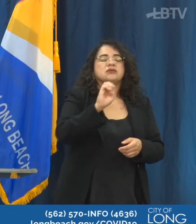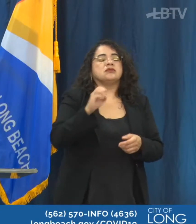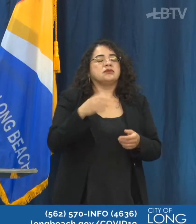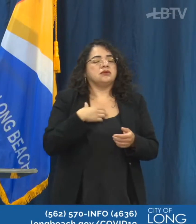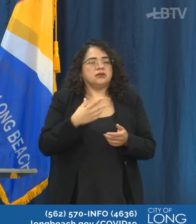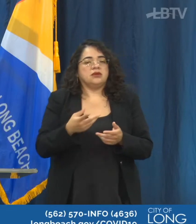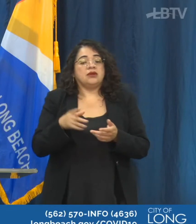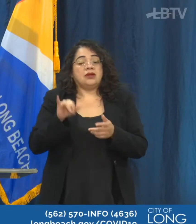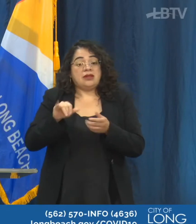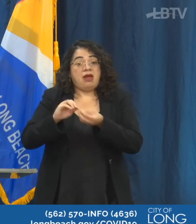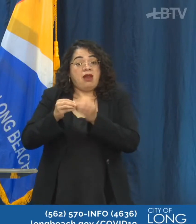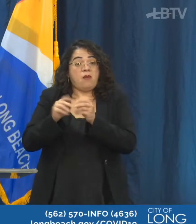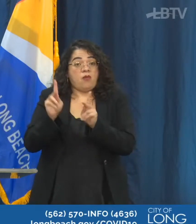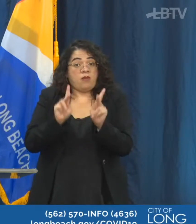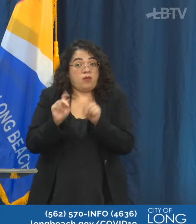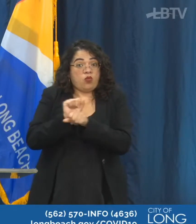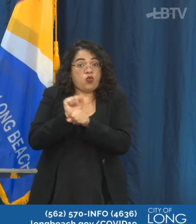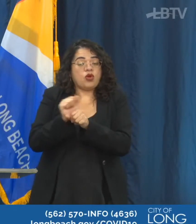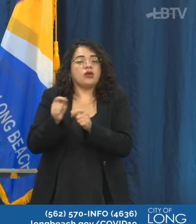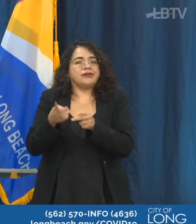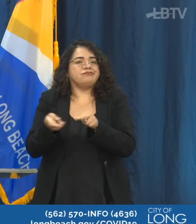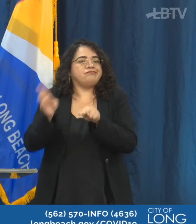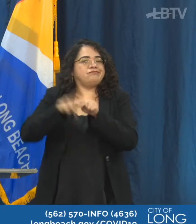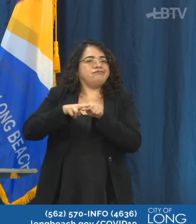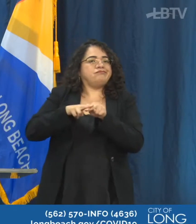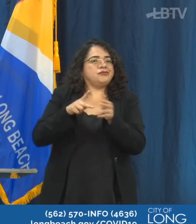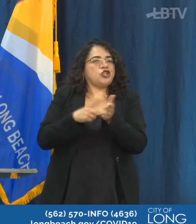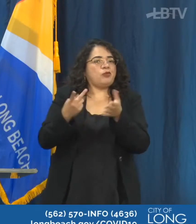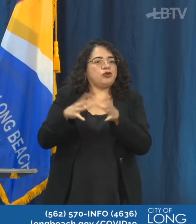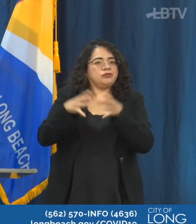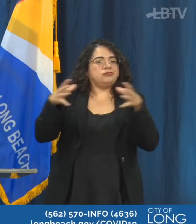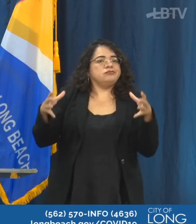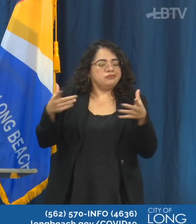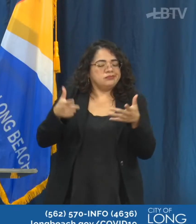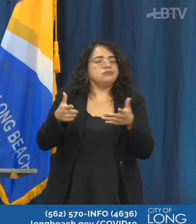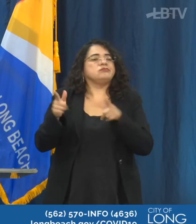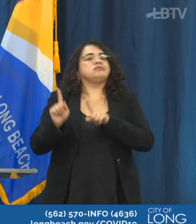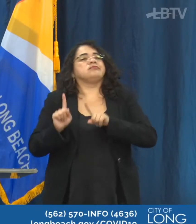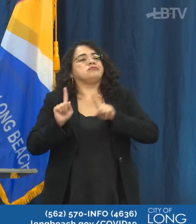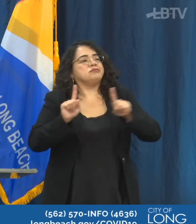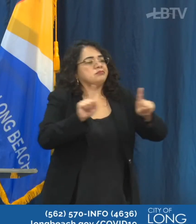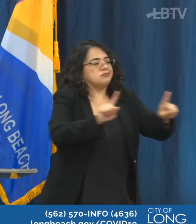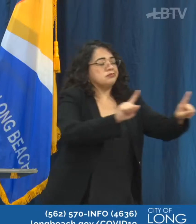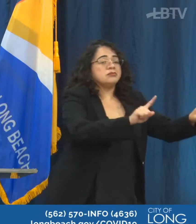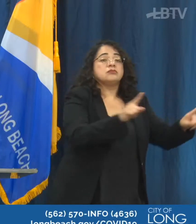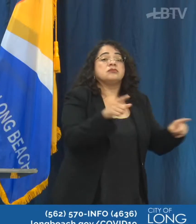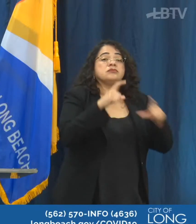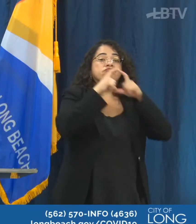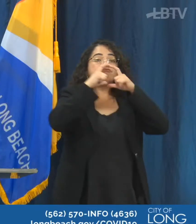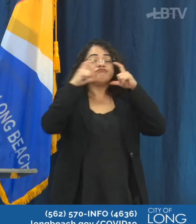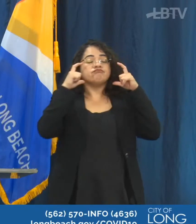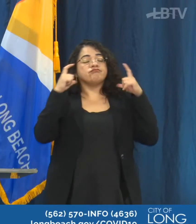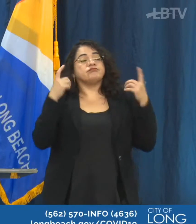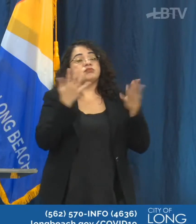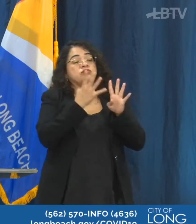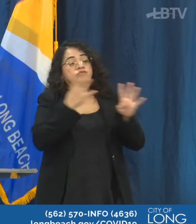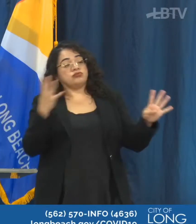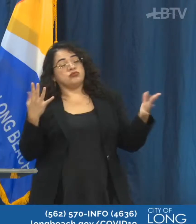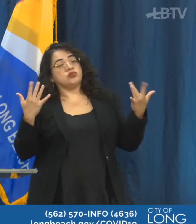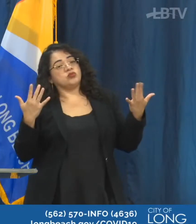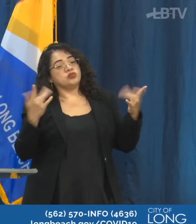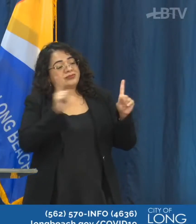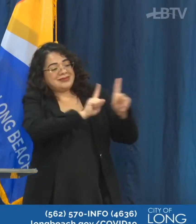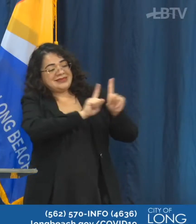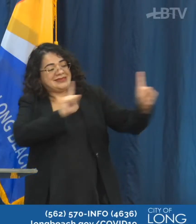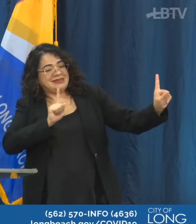are walking into a restaurant, they should be wearing their face covering until they sit down, just so people don't like that there's some clarity